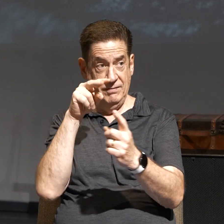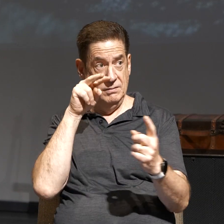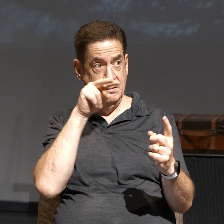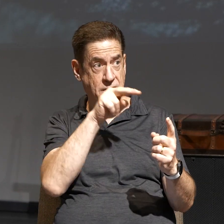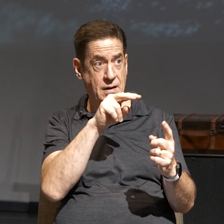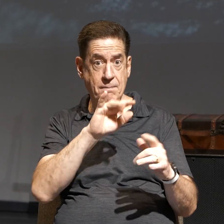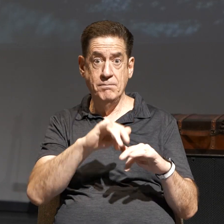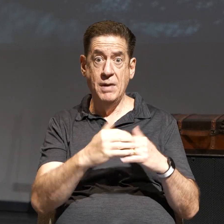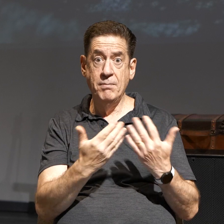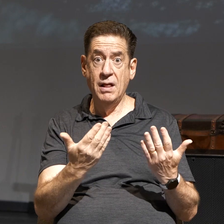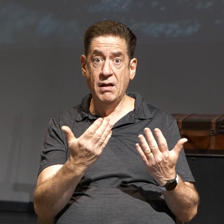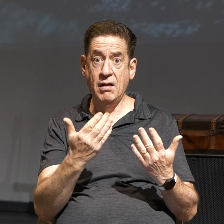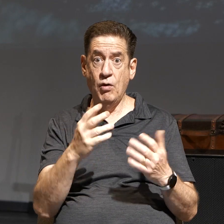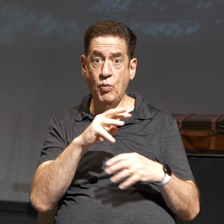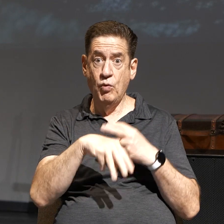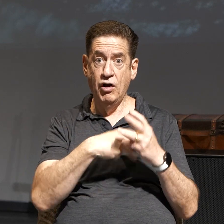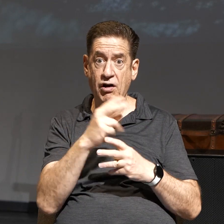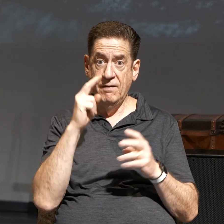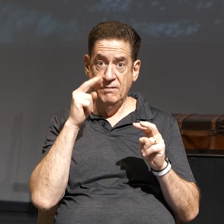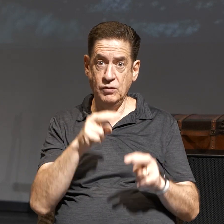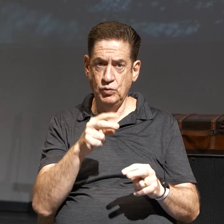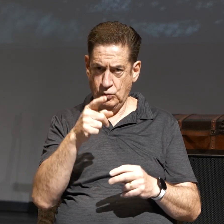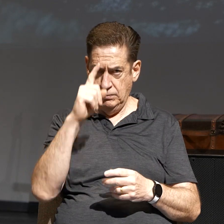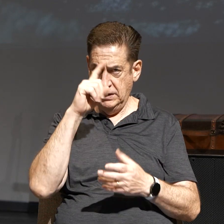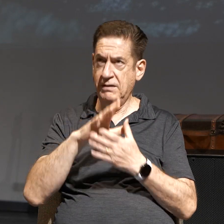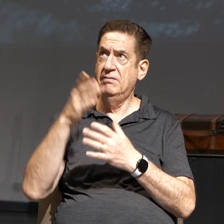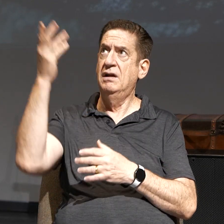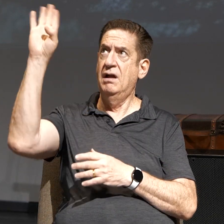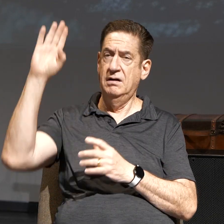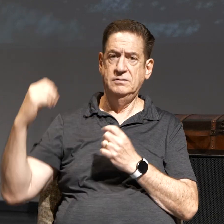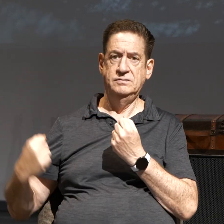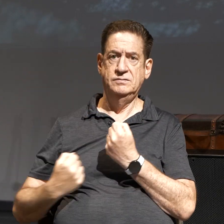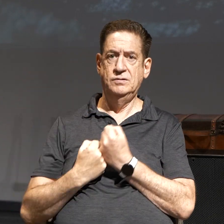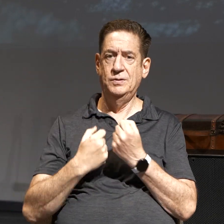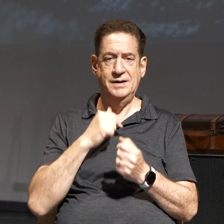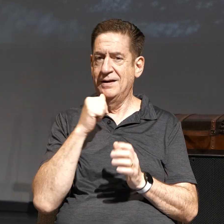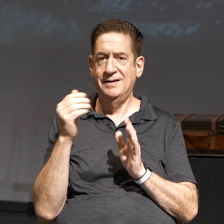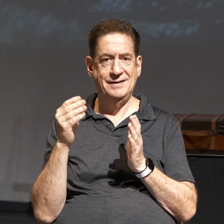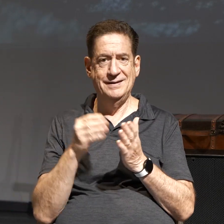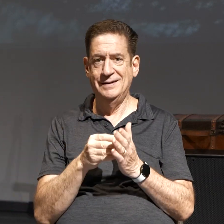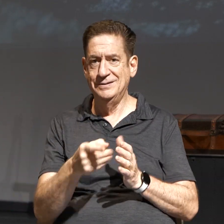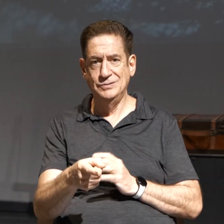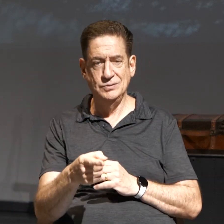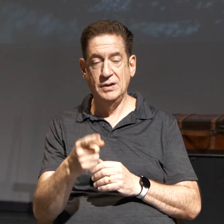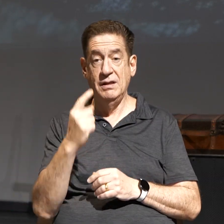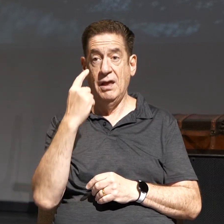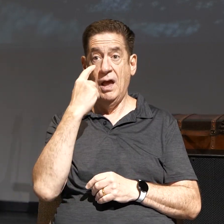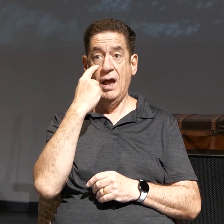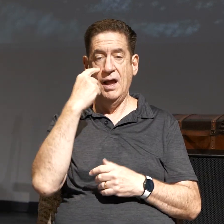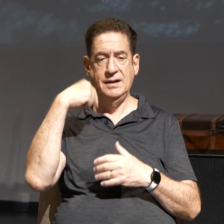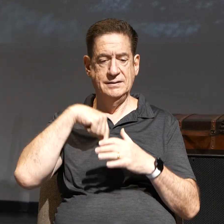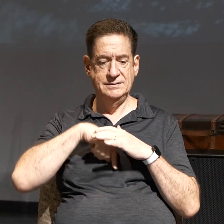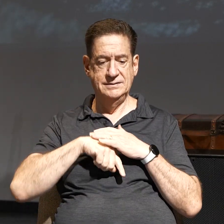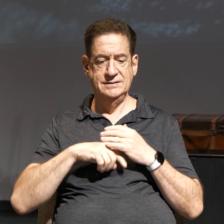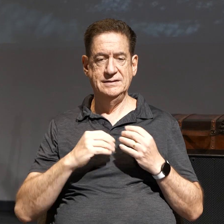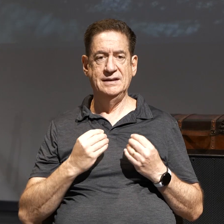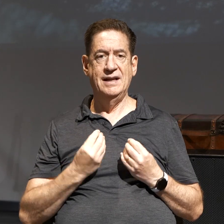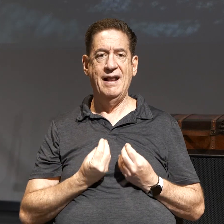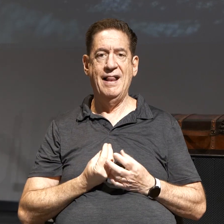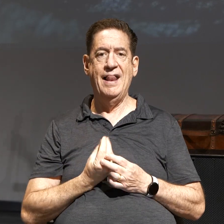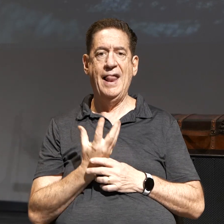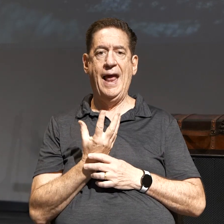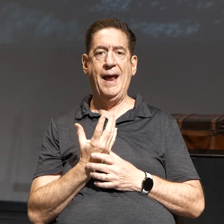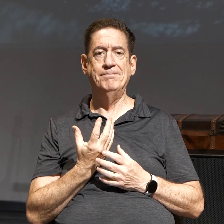believe God is for you and not against you. So the I, your perspective is the lamp of the body. So if your